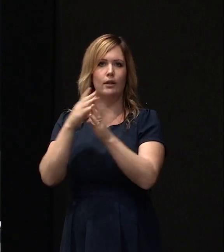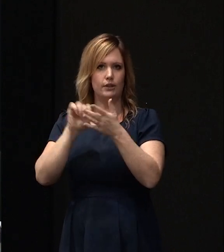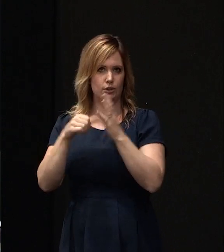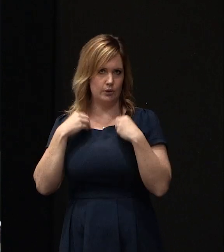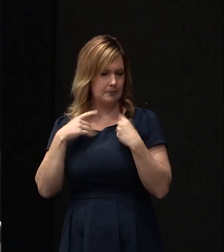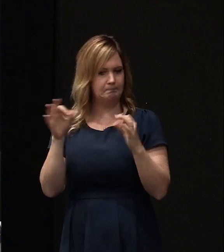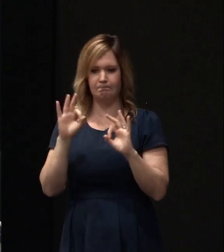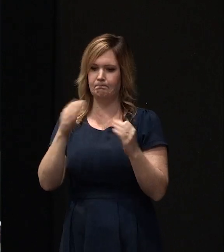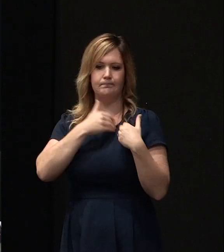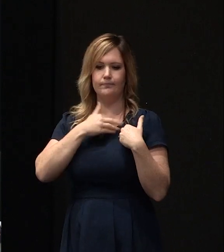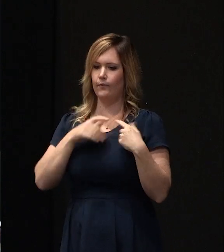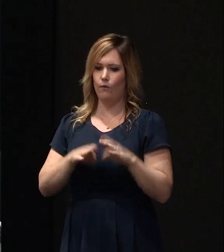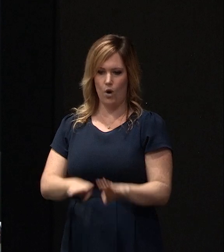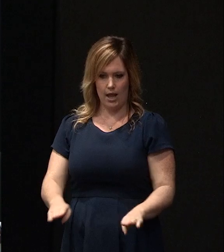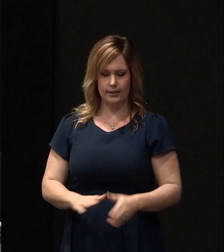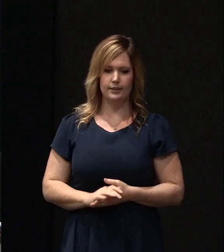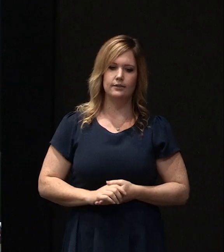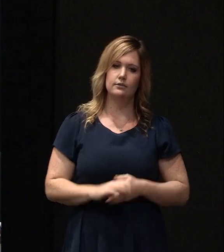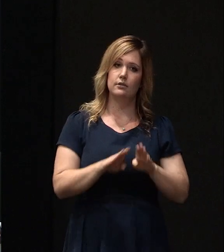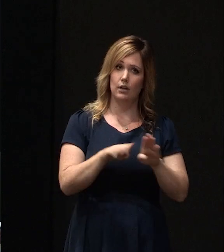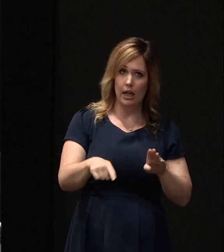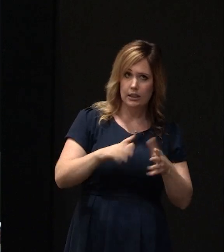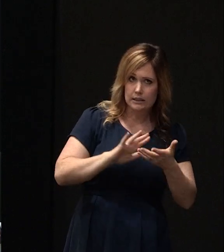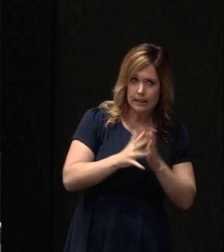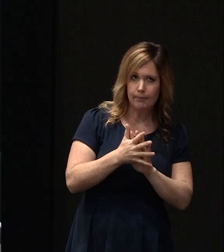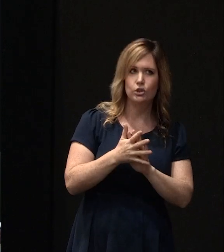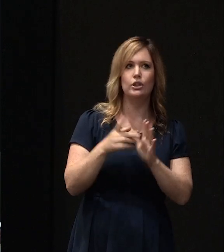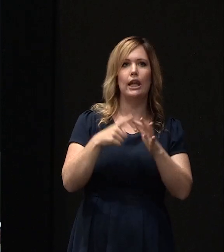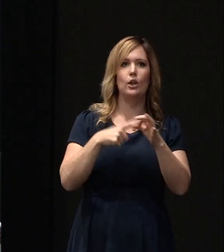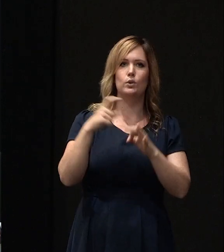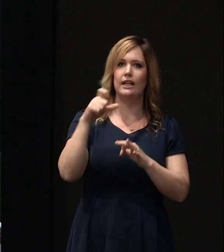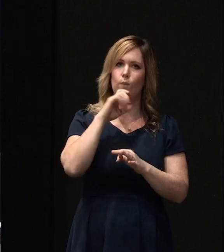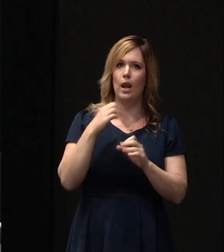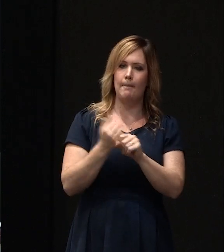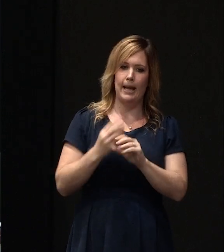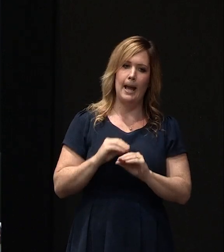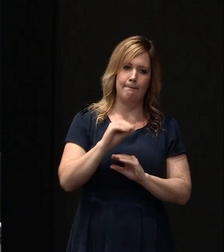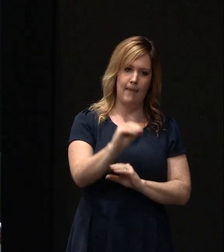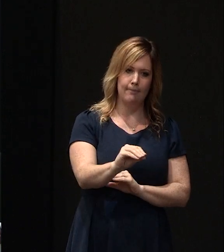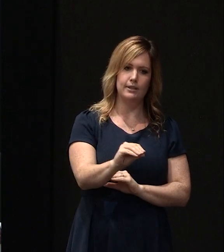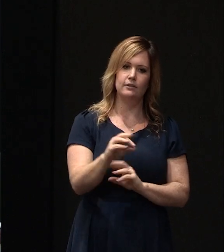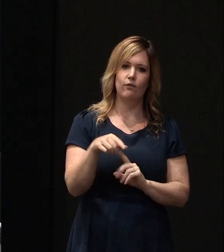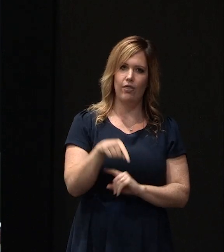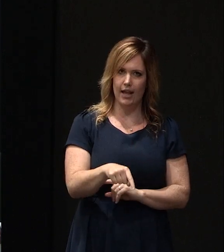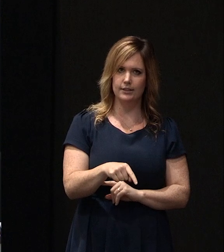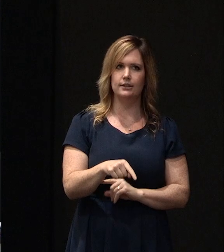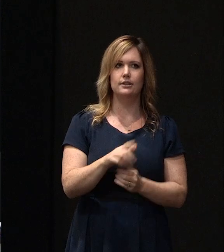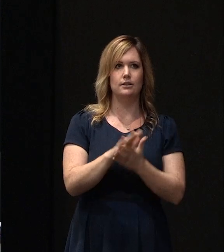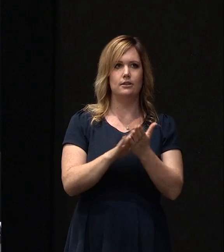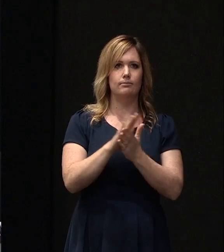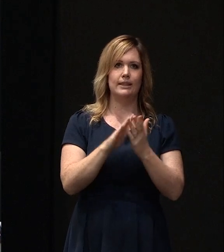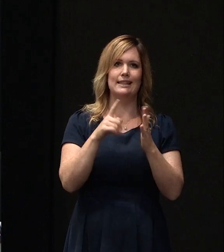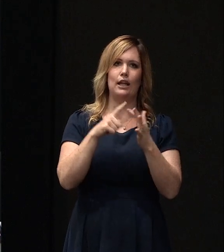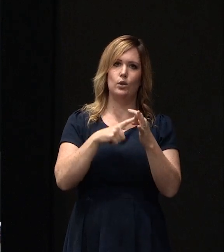the land is damaged and EQC will ultimately make a payment for it, then that's the responsibility